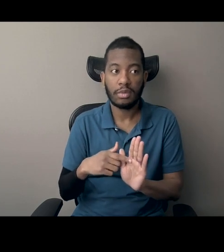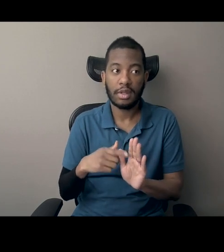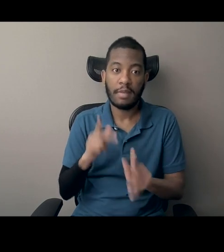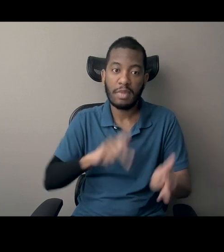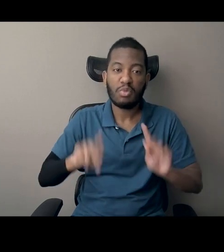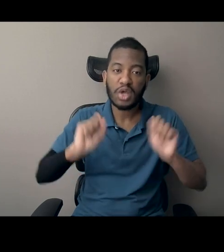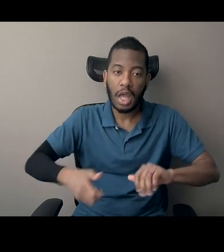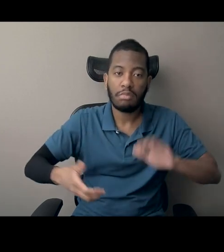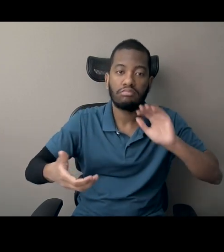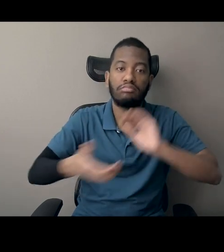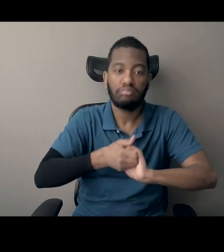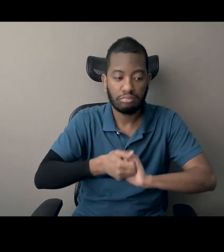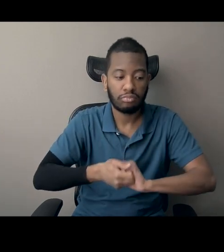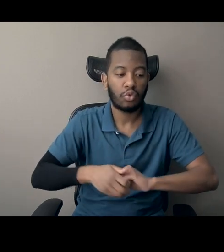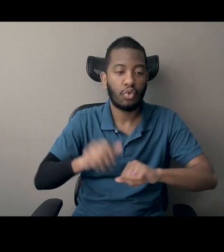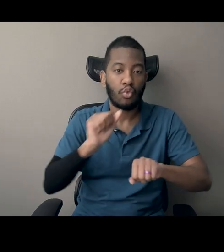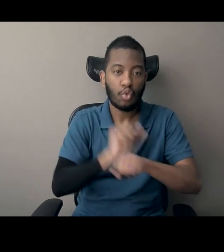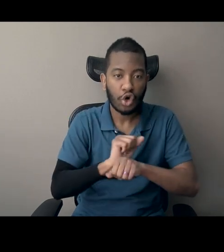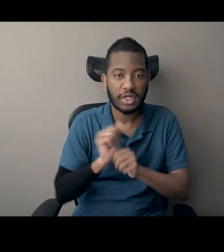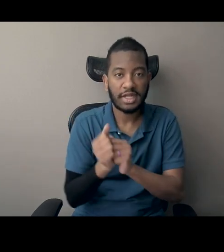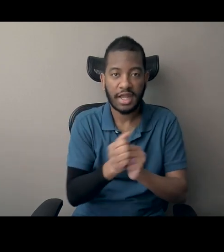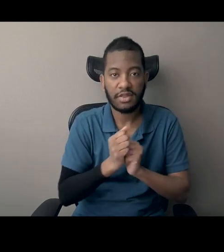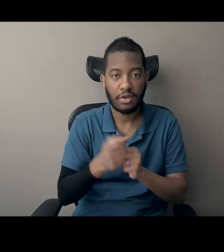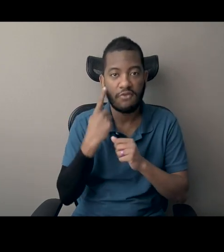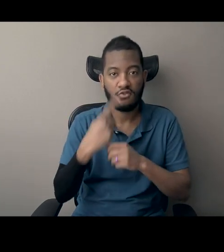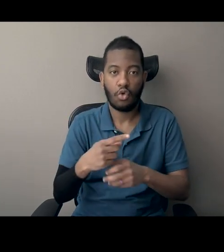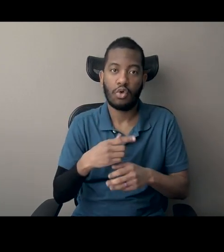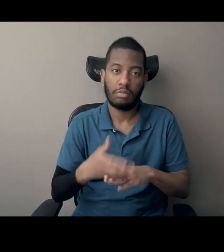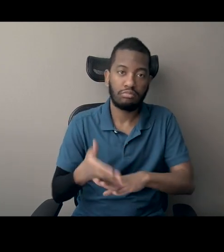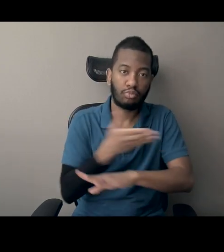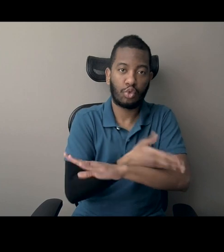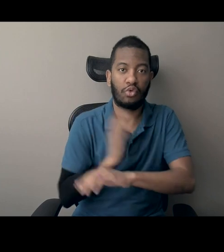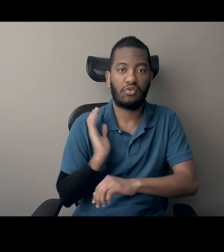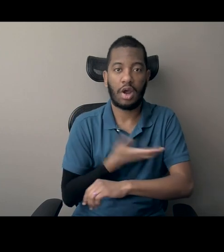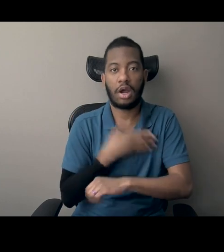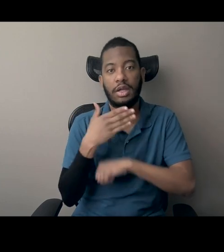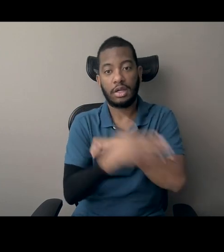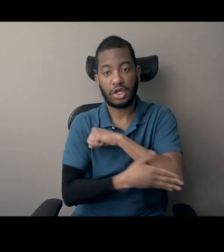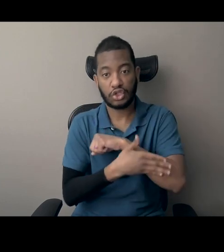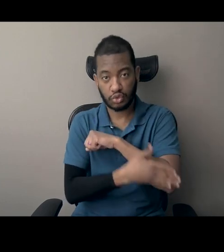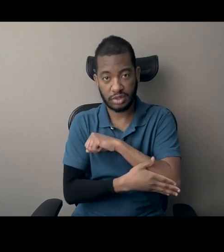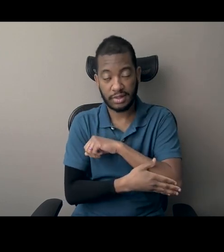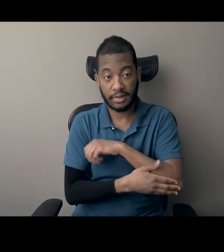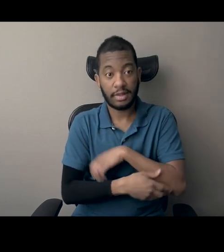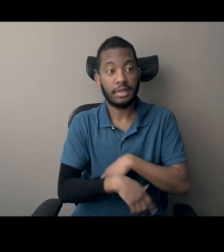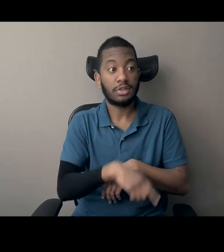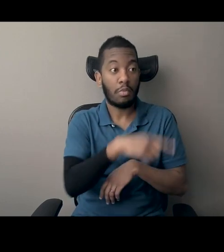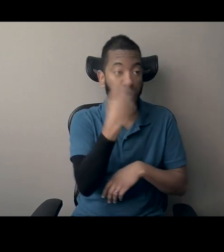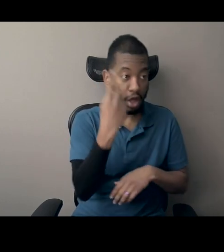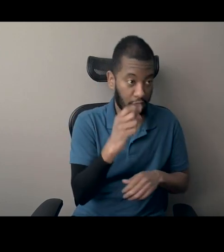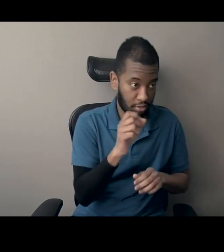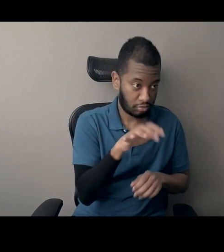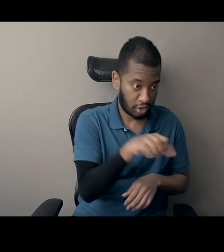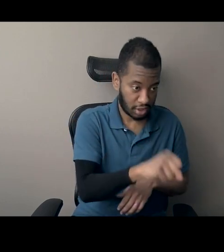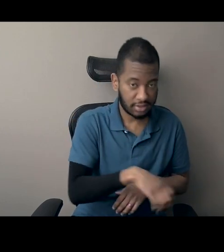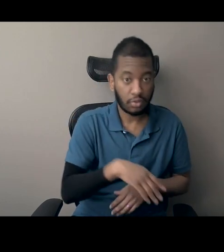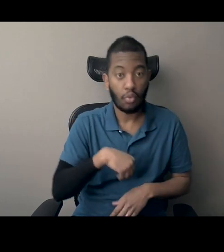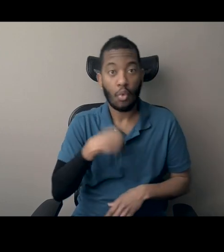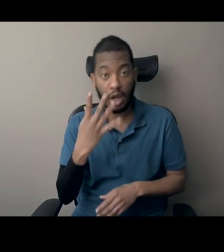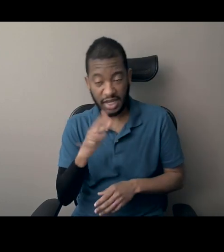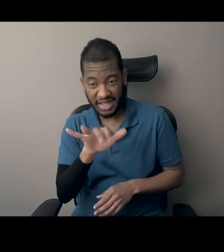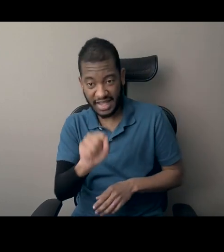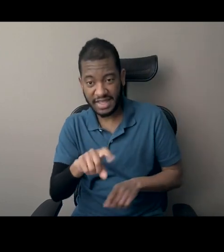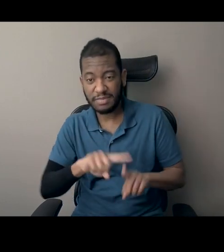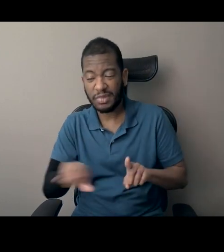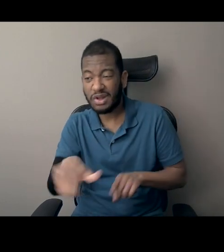Um, and I, and I would also say, so not just black and white, but everyone else, because, you know, for people that are the children of